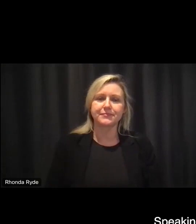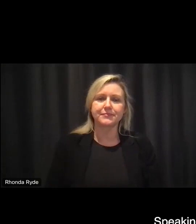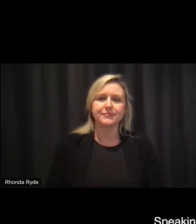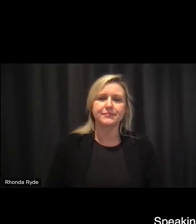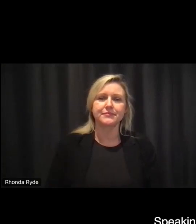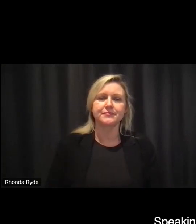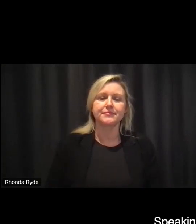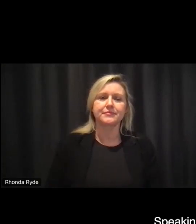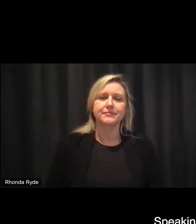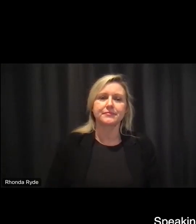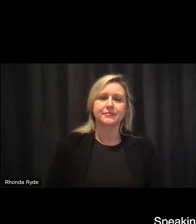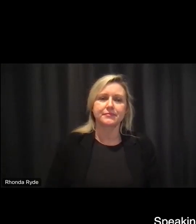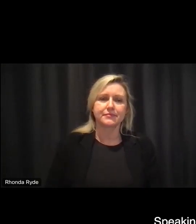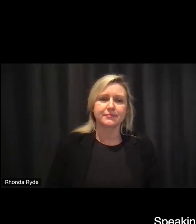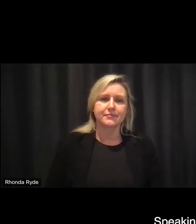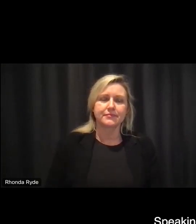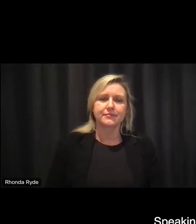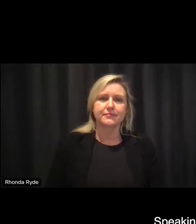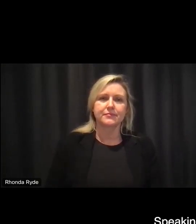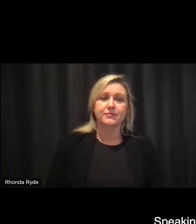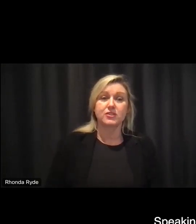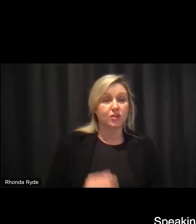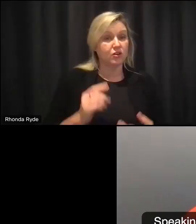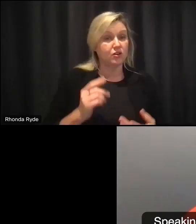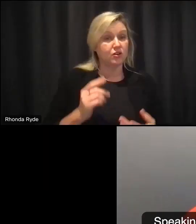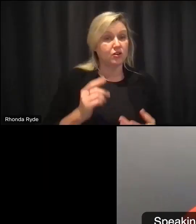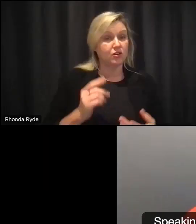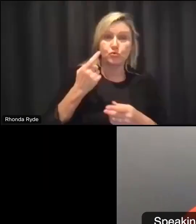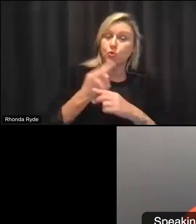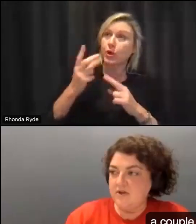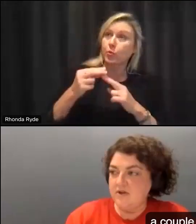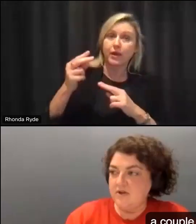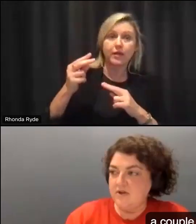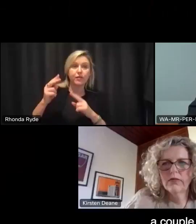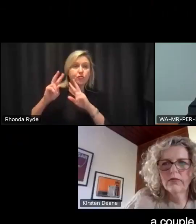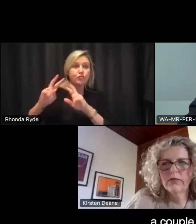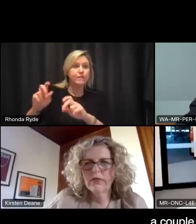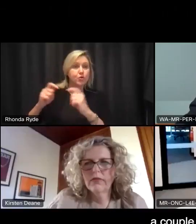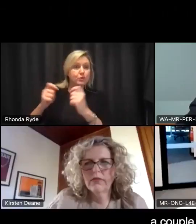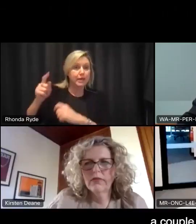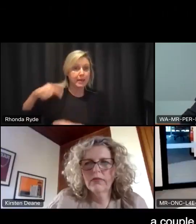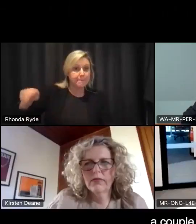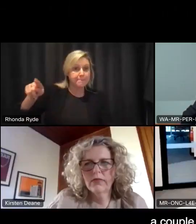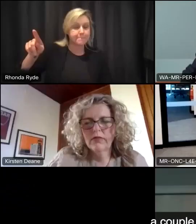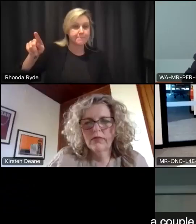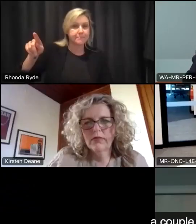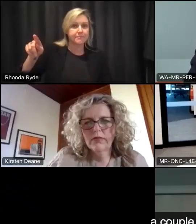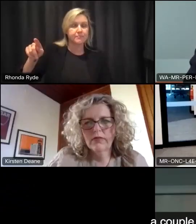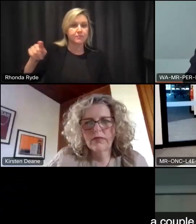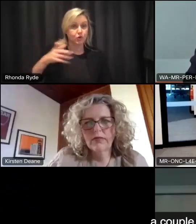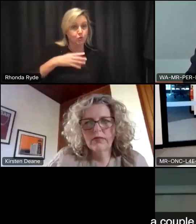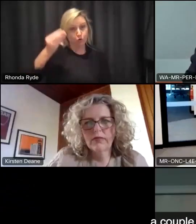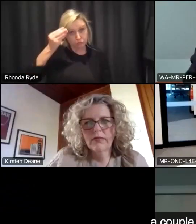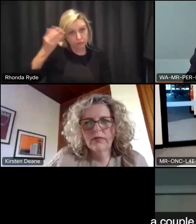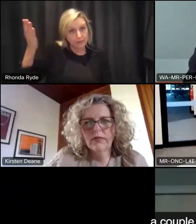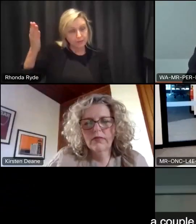you know saying things to the review team um there's a couple of different uh ways for